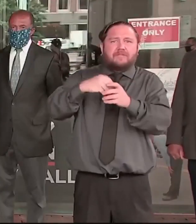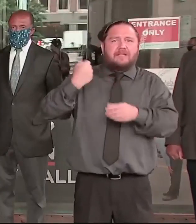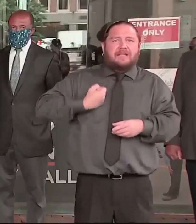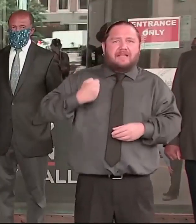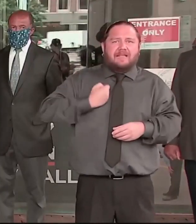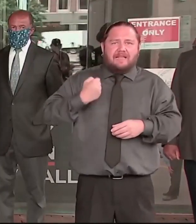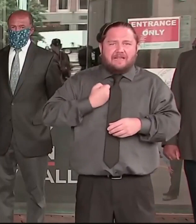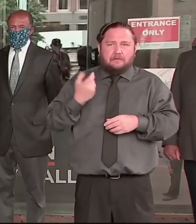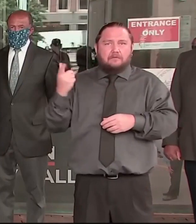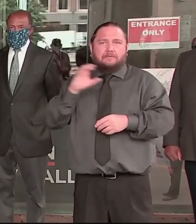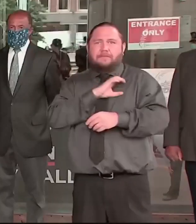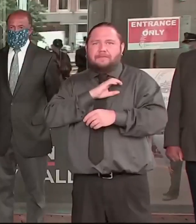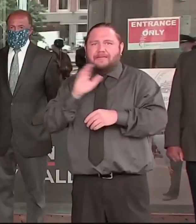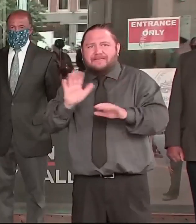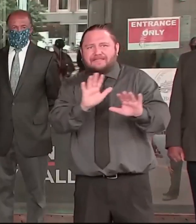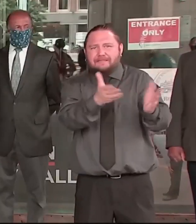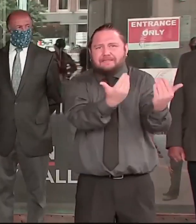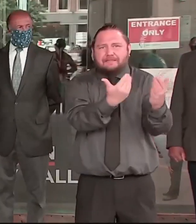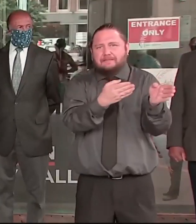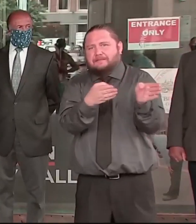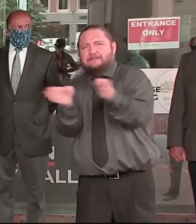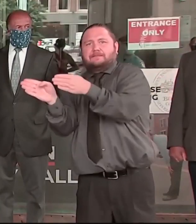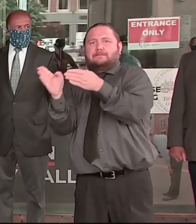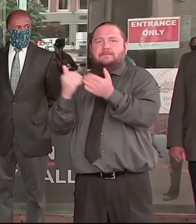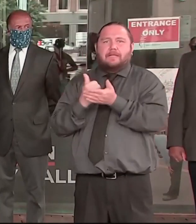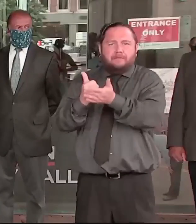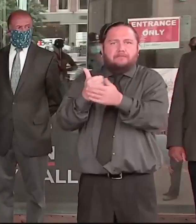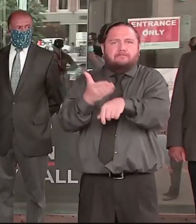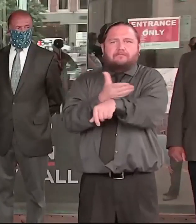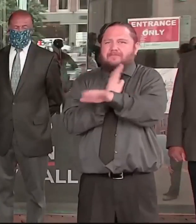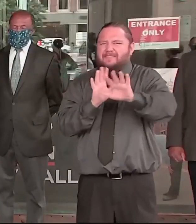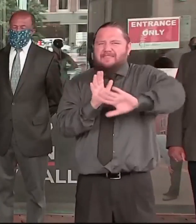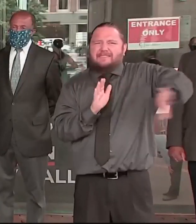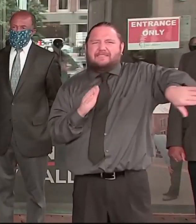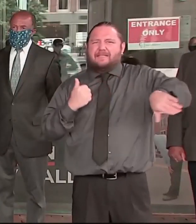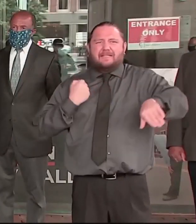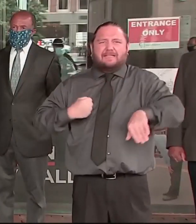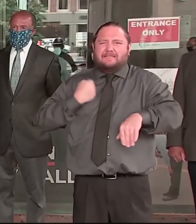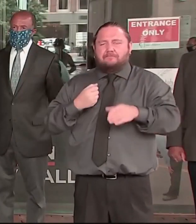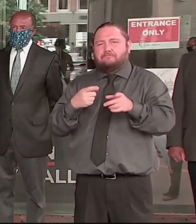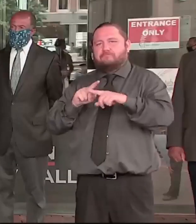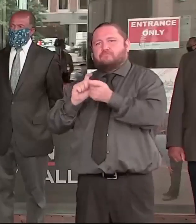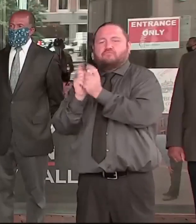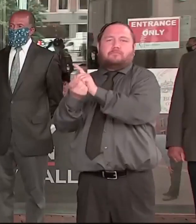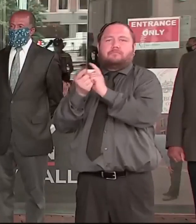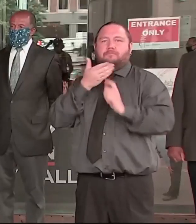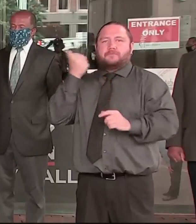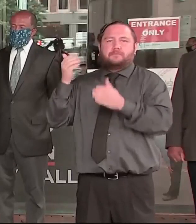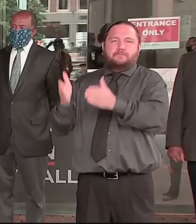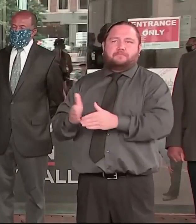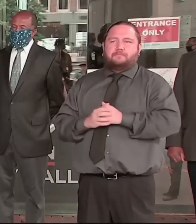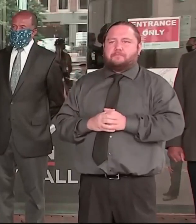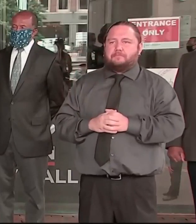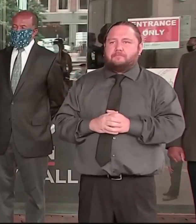a result of our Boston Police men and women's work from 2013 to 2019,